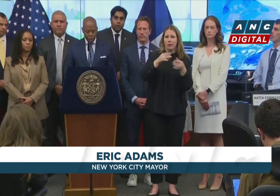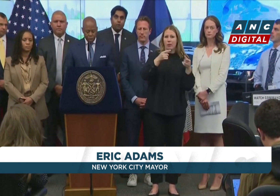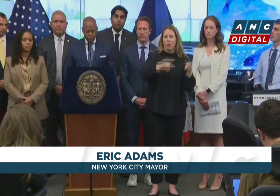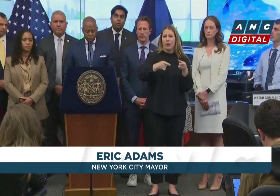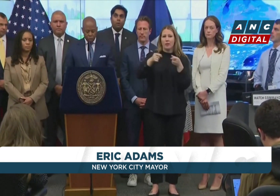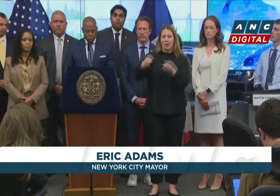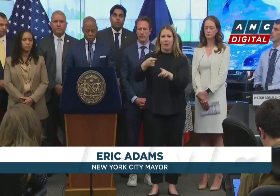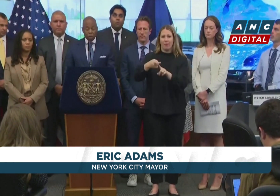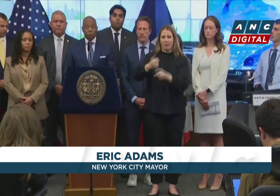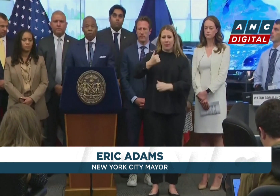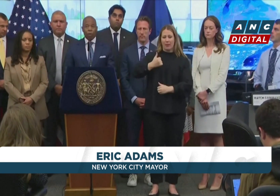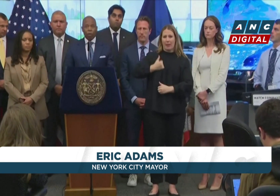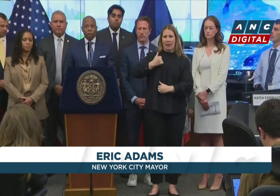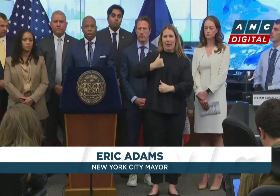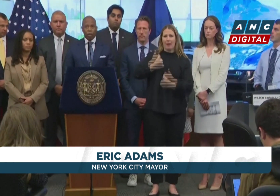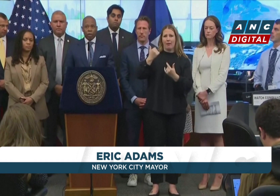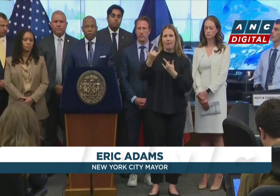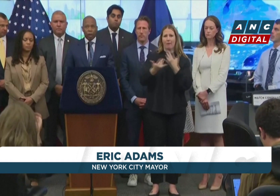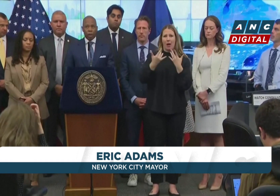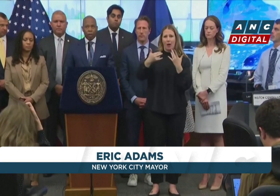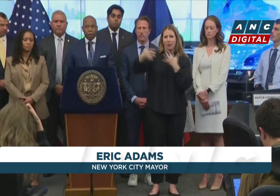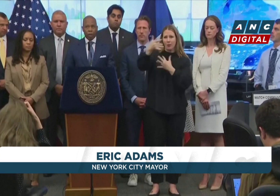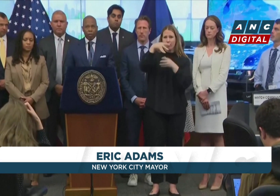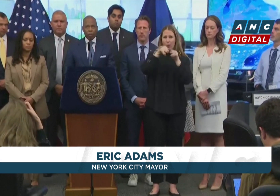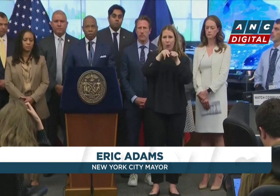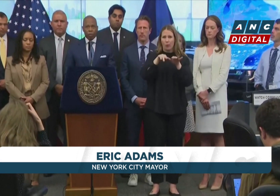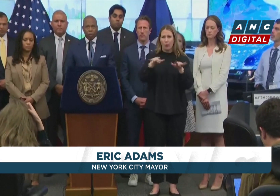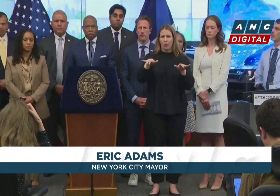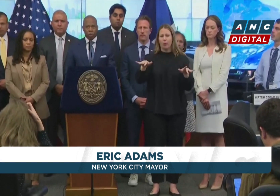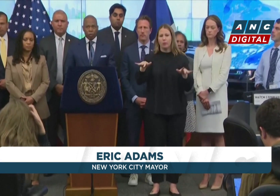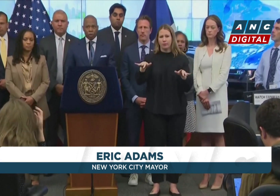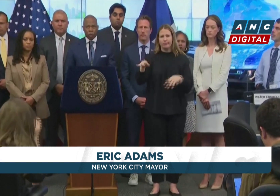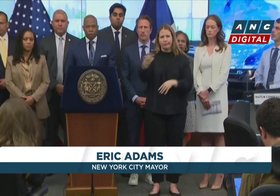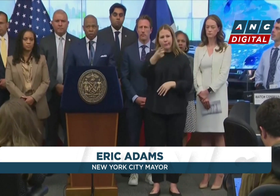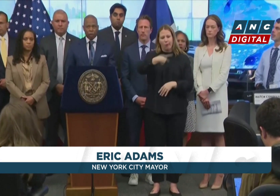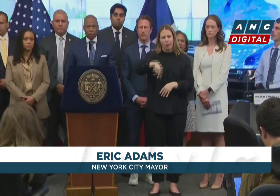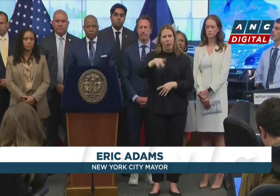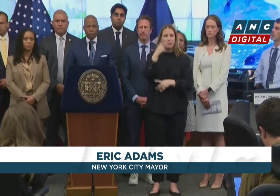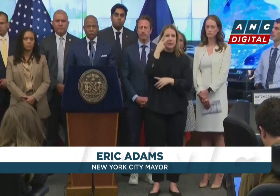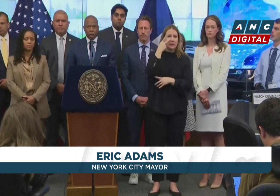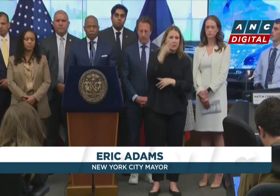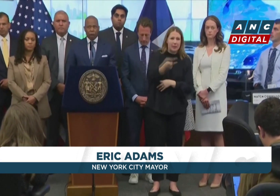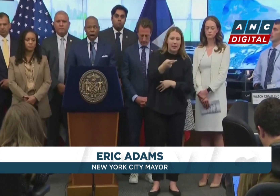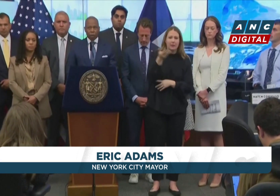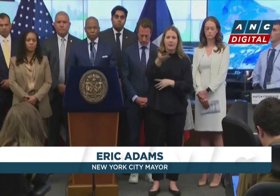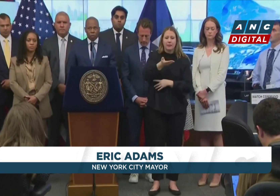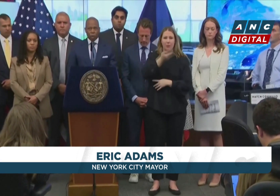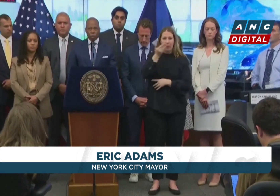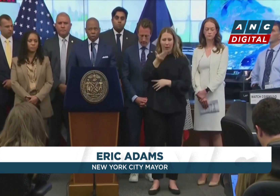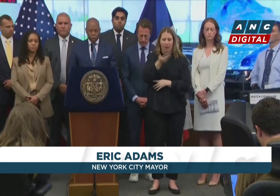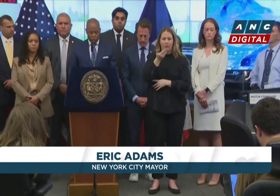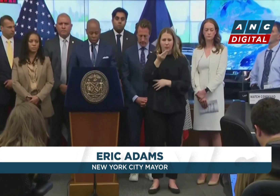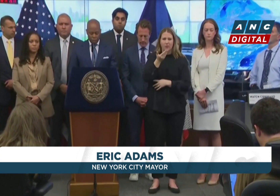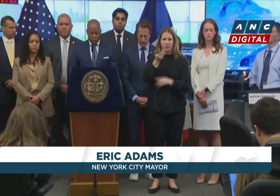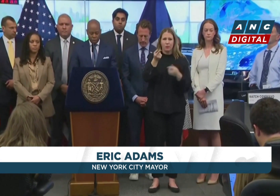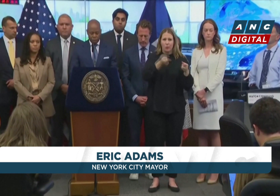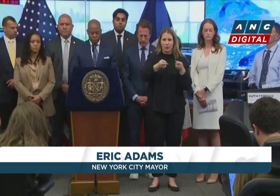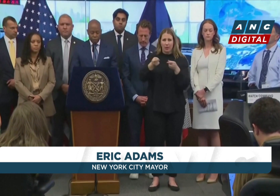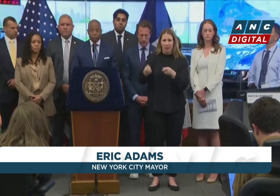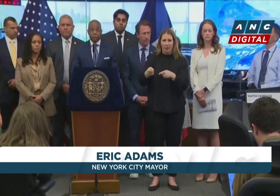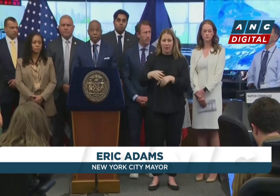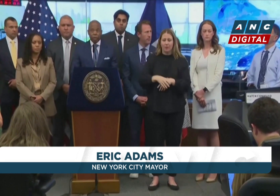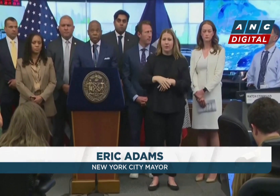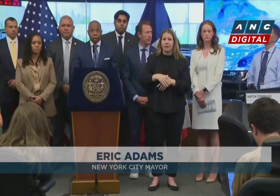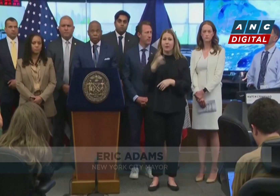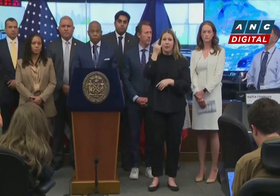Canada. We have all seen, smell, and the pictures really speaks volumes as you look at the Empire